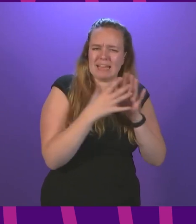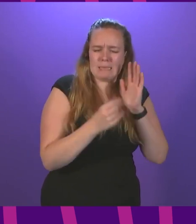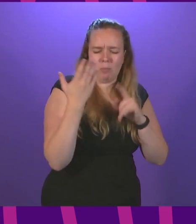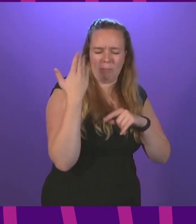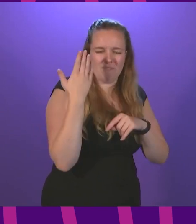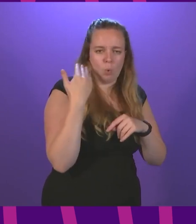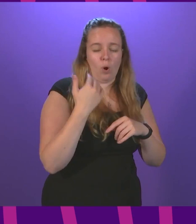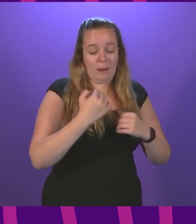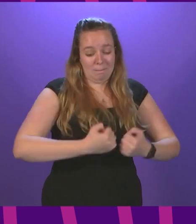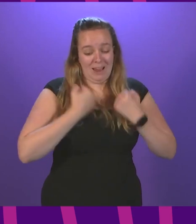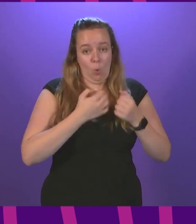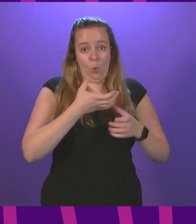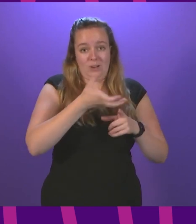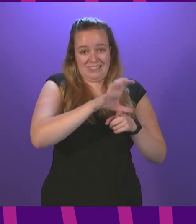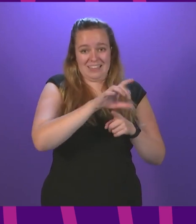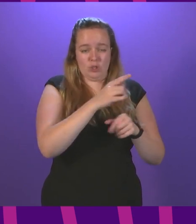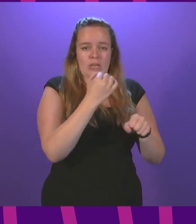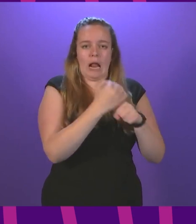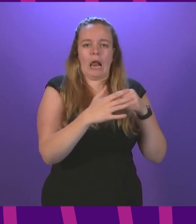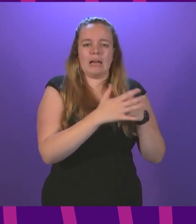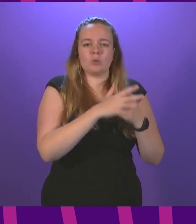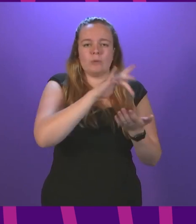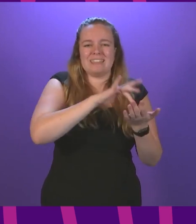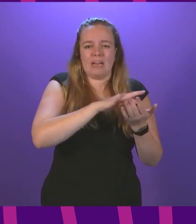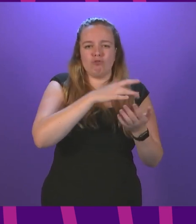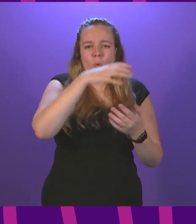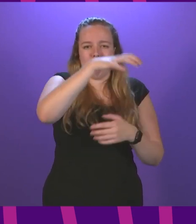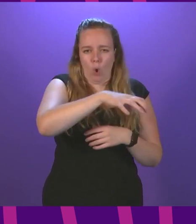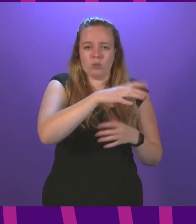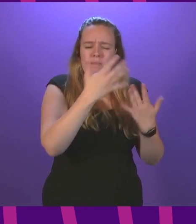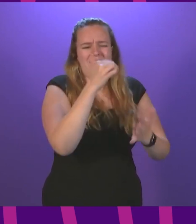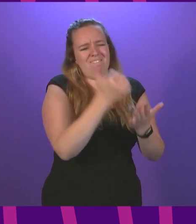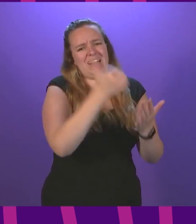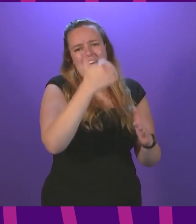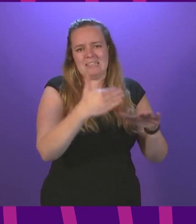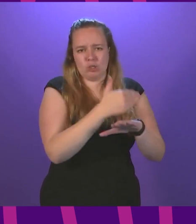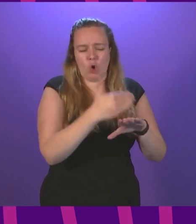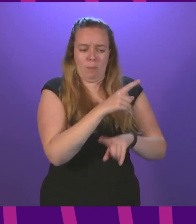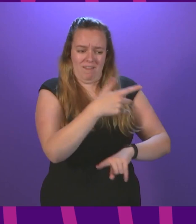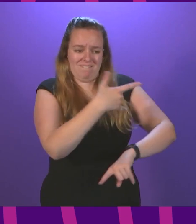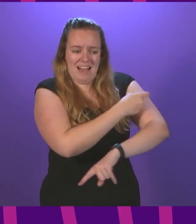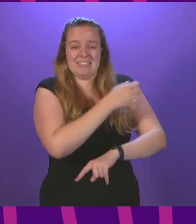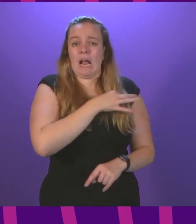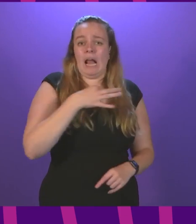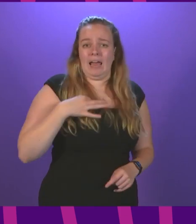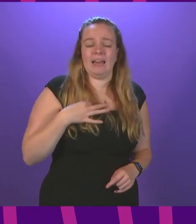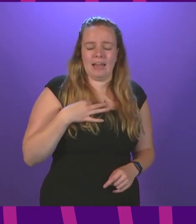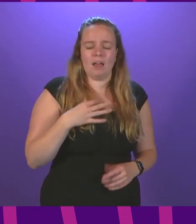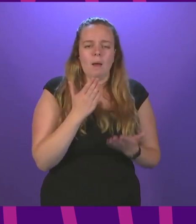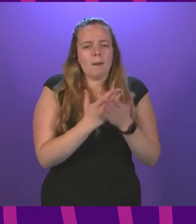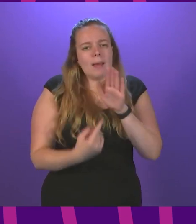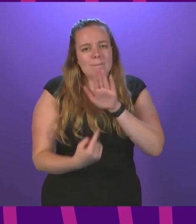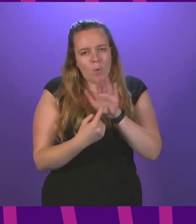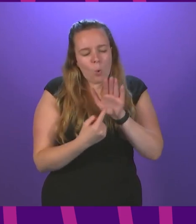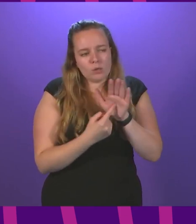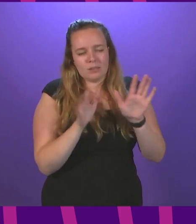in the chamber in my own constituency glasgow central mosque has been doing a fantastic job as a vaccination clinic it is important